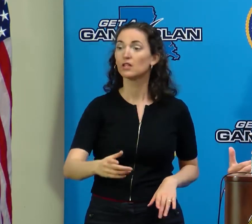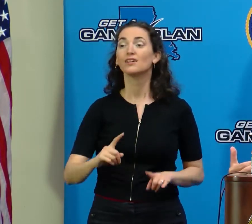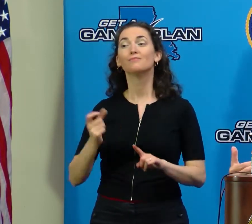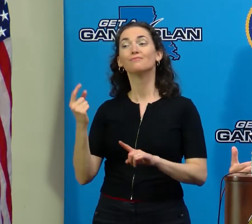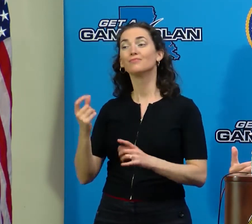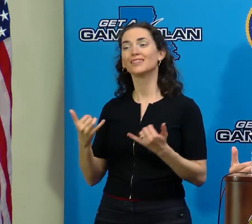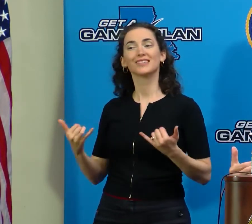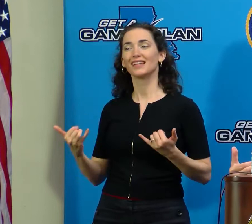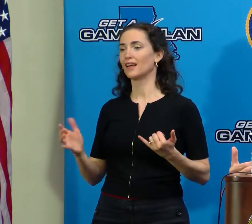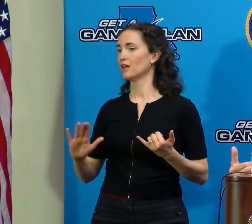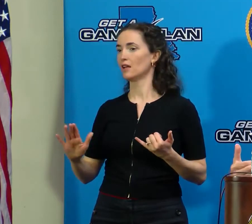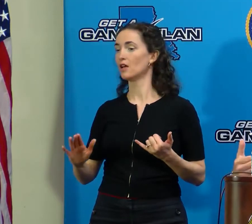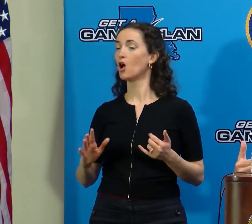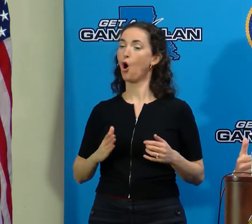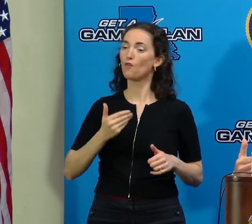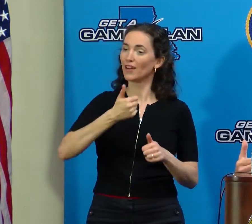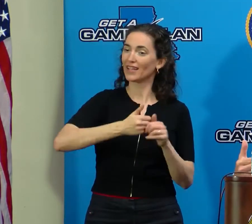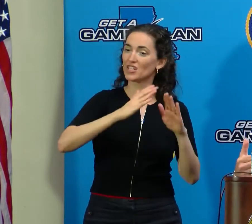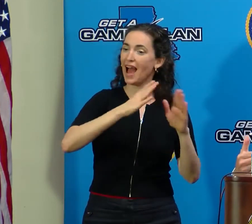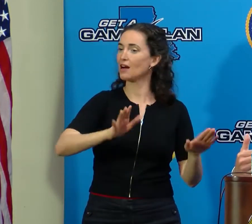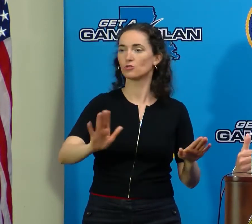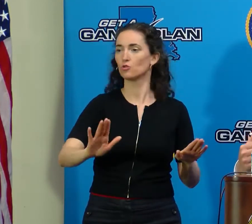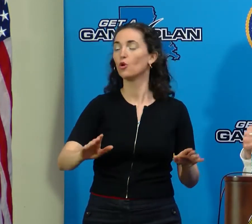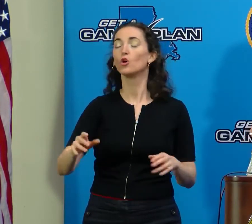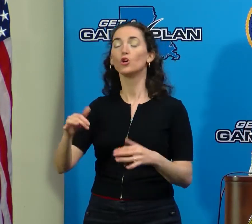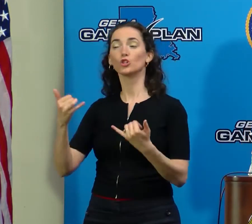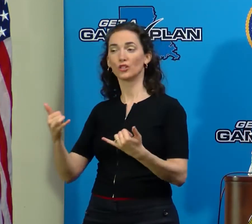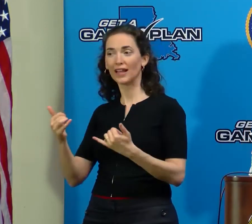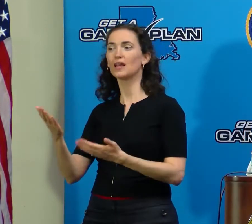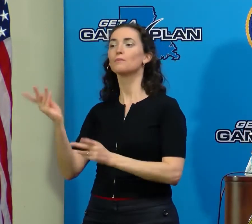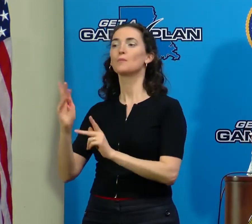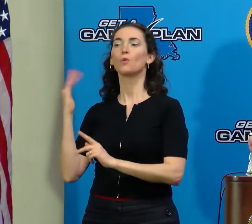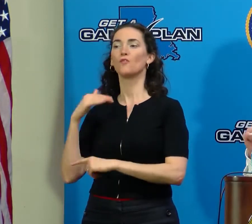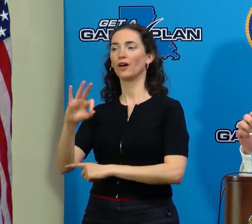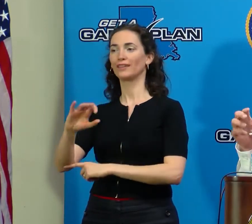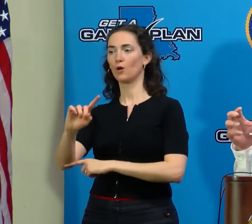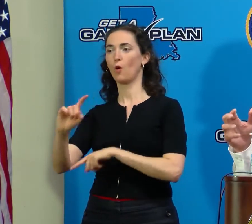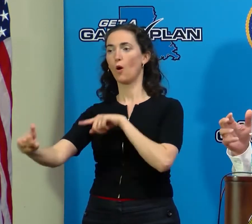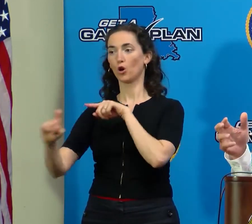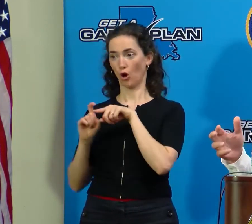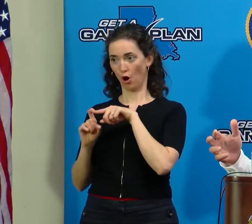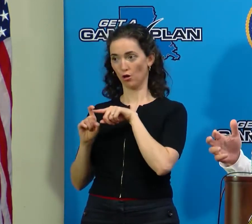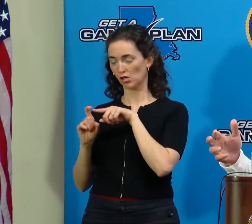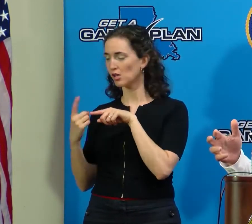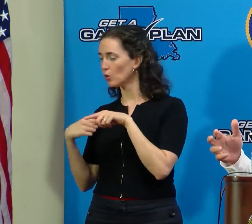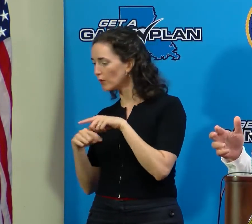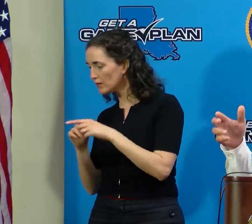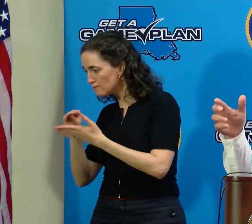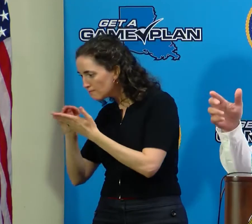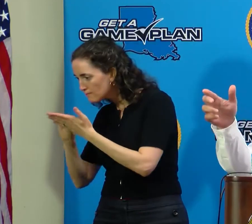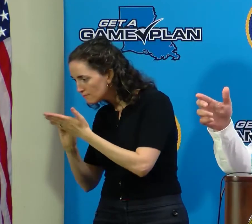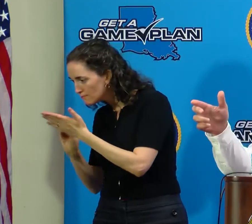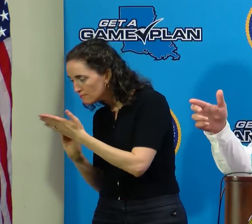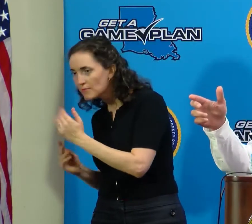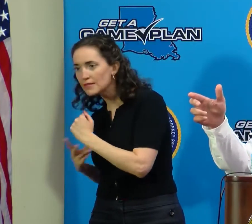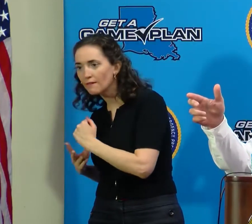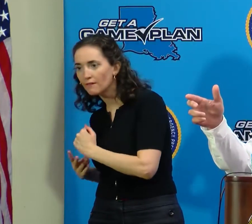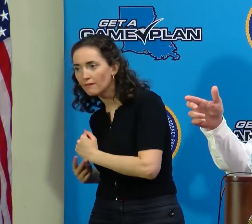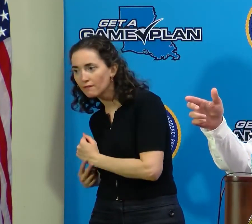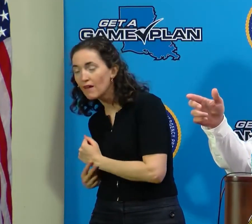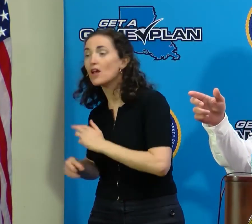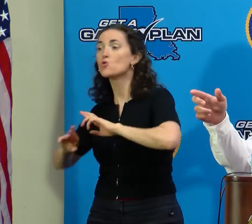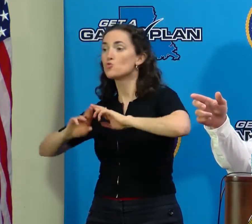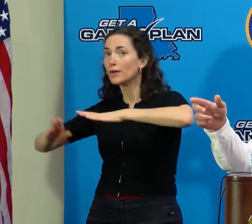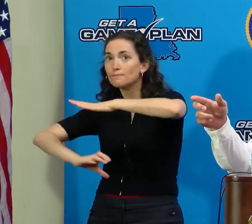day today was try to catch up on the 911 calls. So we were actually partnering with local authorities and going out and